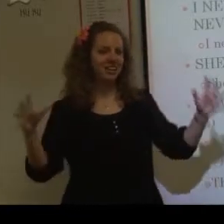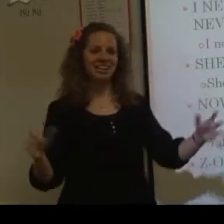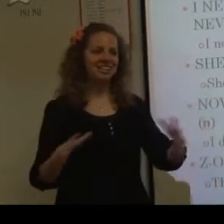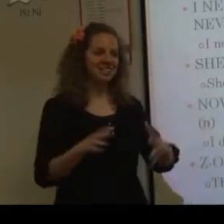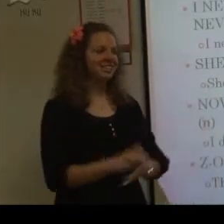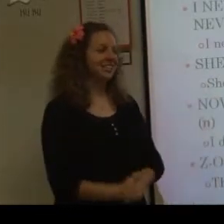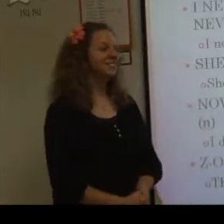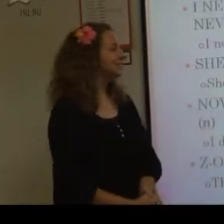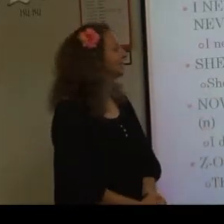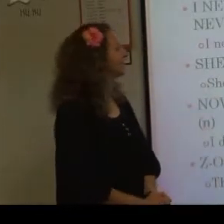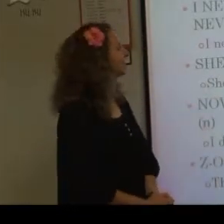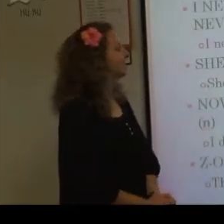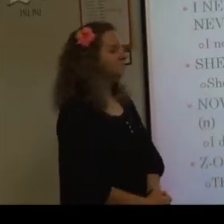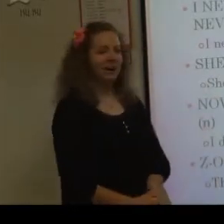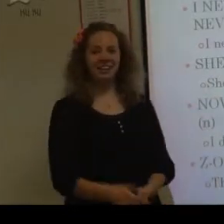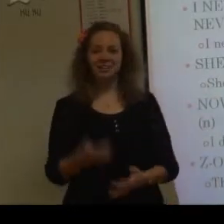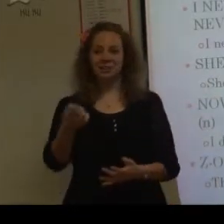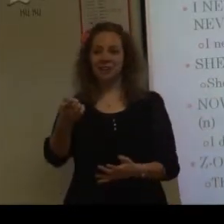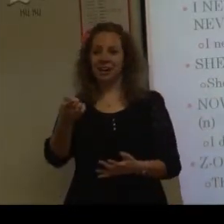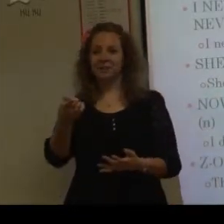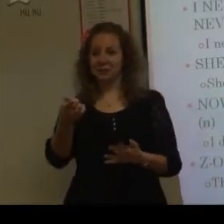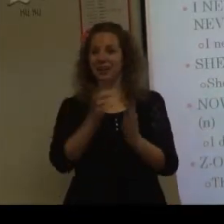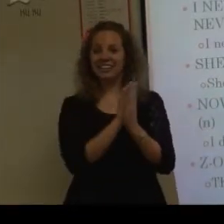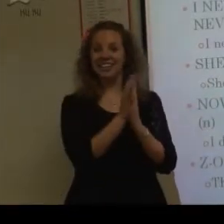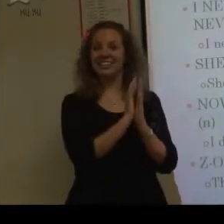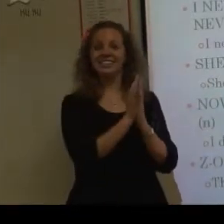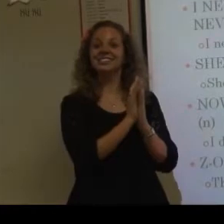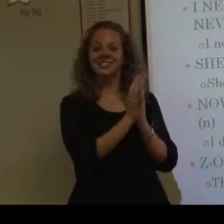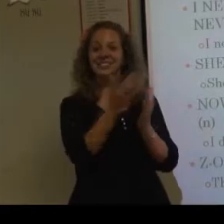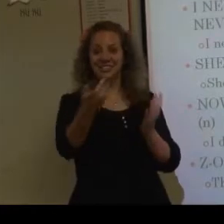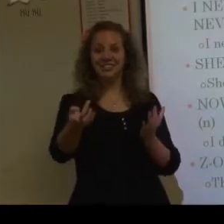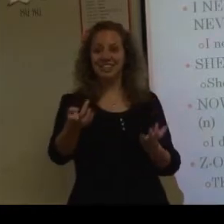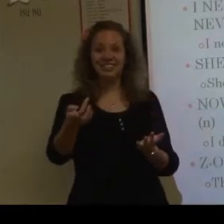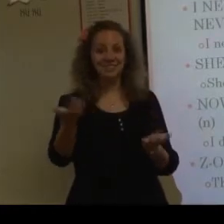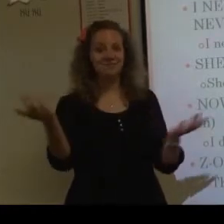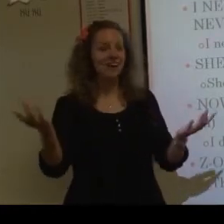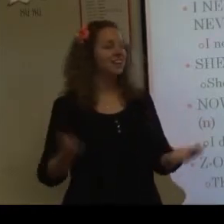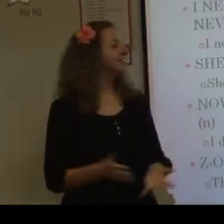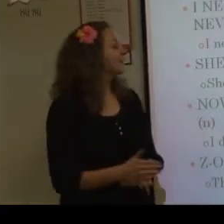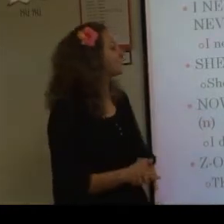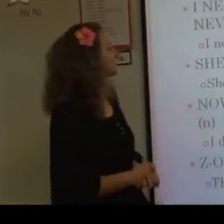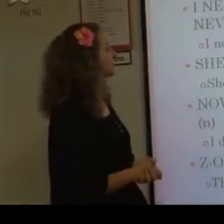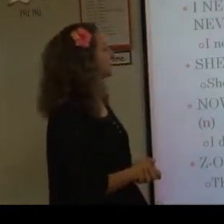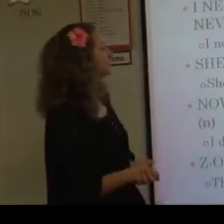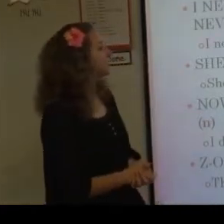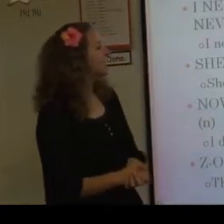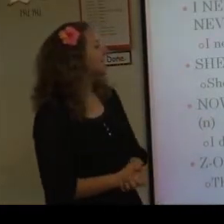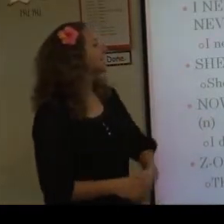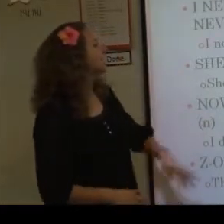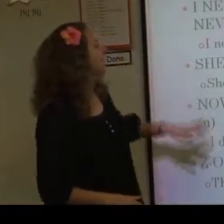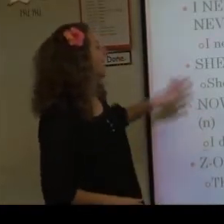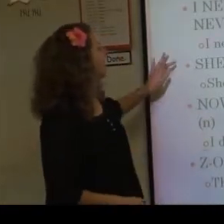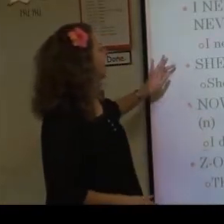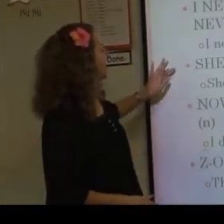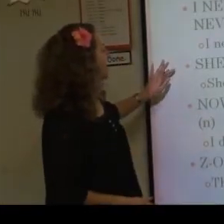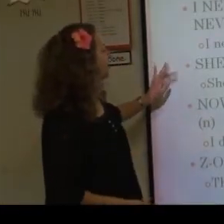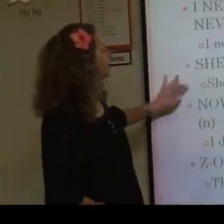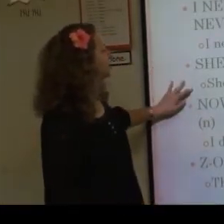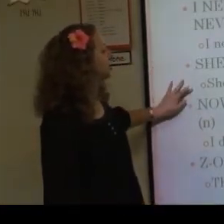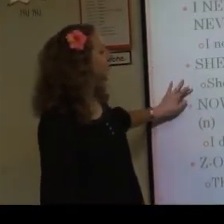variations. So it's good. But you're able to recognize this one too. So that's even better. So. Cool. Okay. And then she